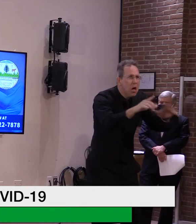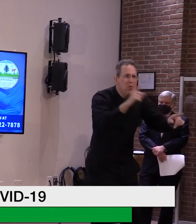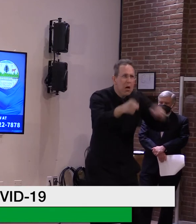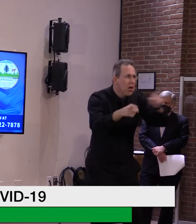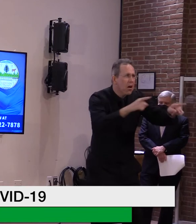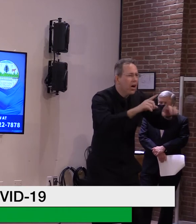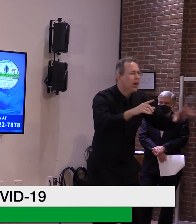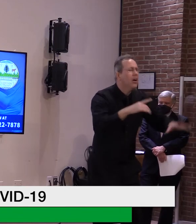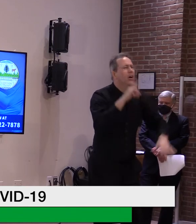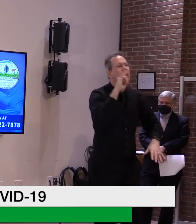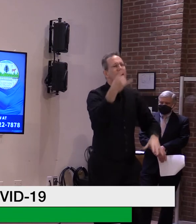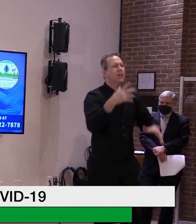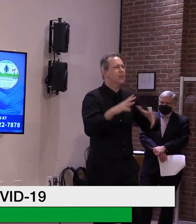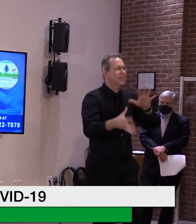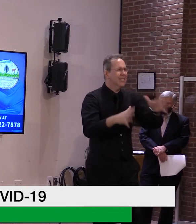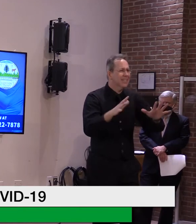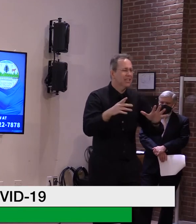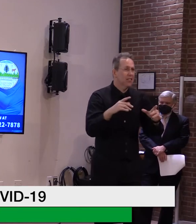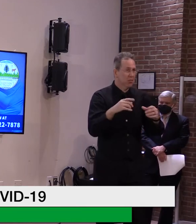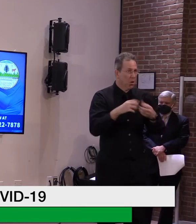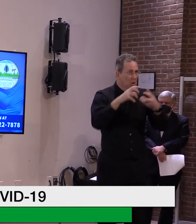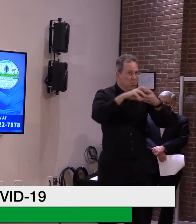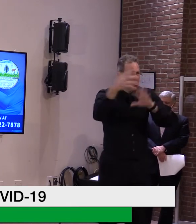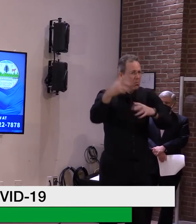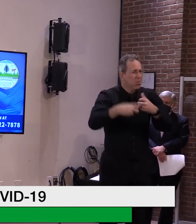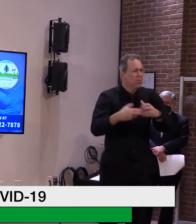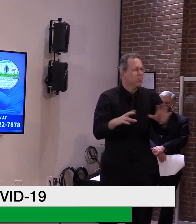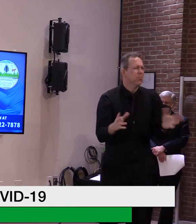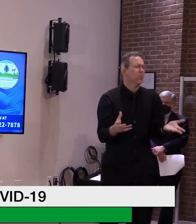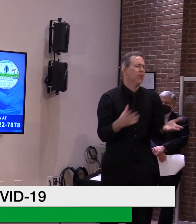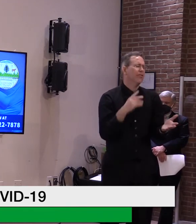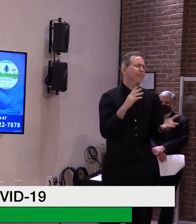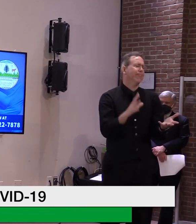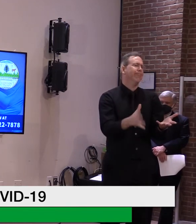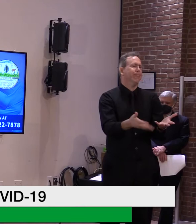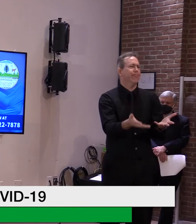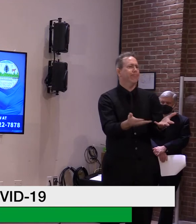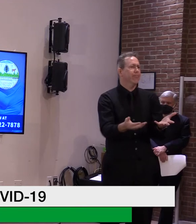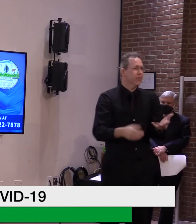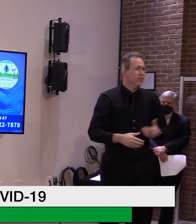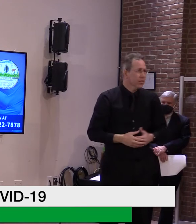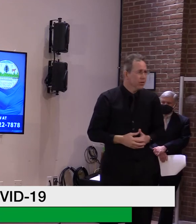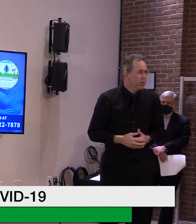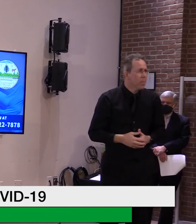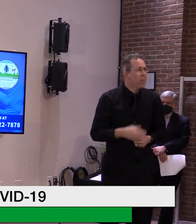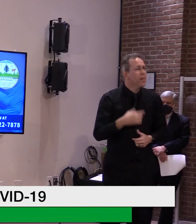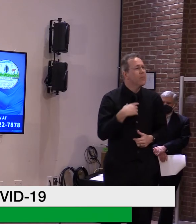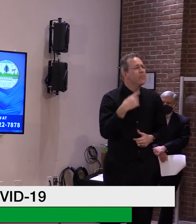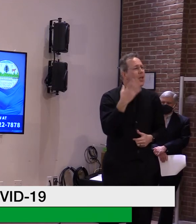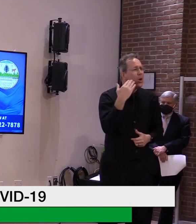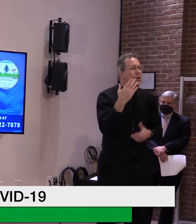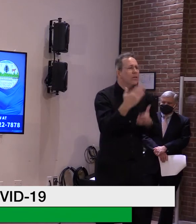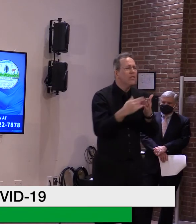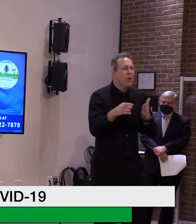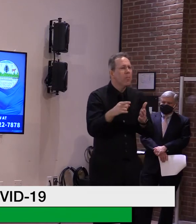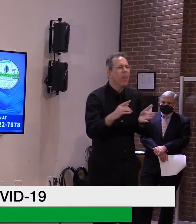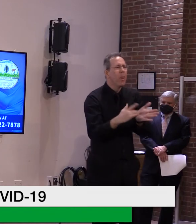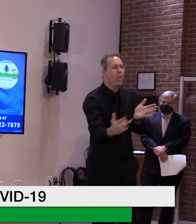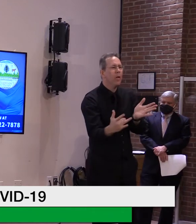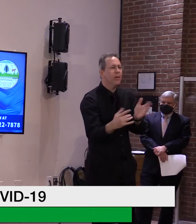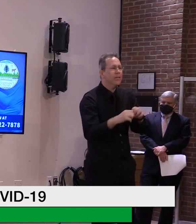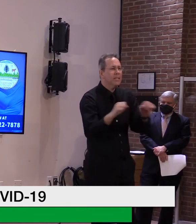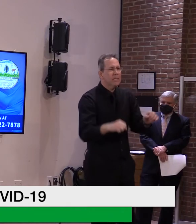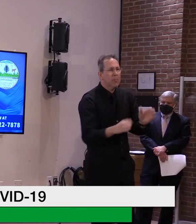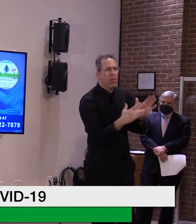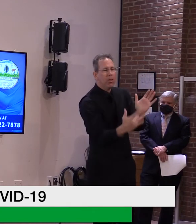any, any, um, cause of us any concern. Uh, but that doesn't mean it's not happening. And we acknowledge that, but, uh, we're going to